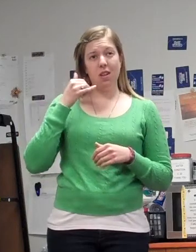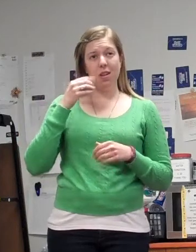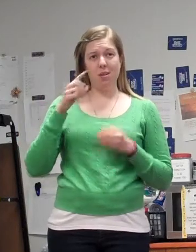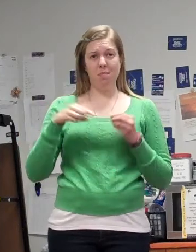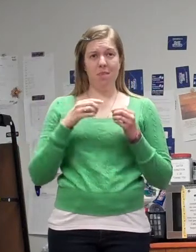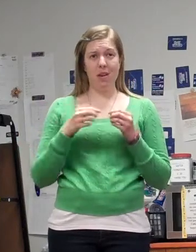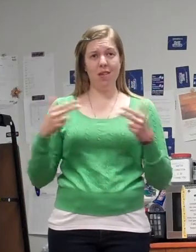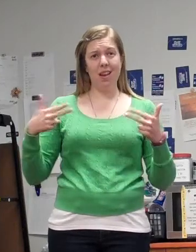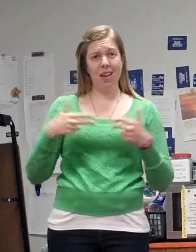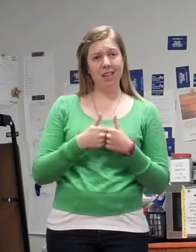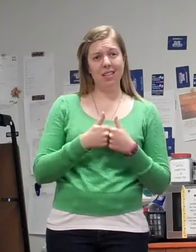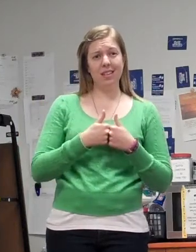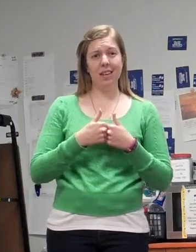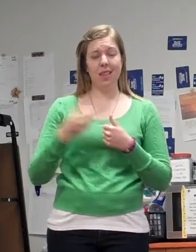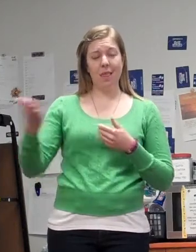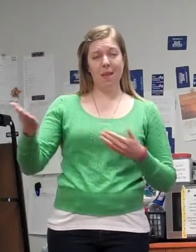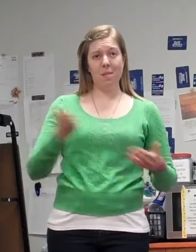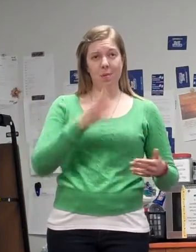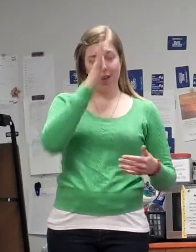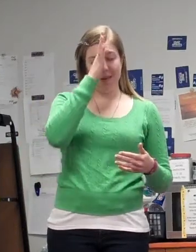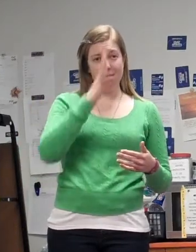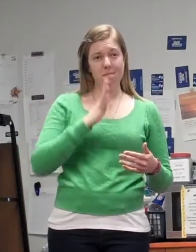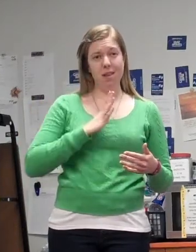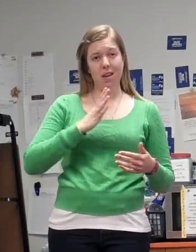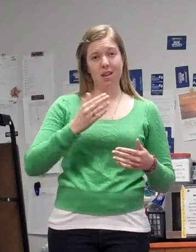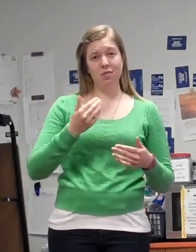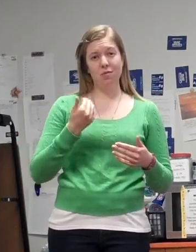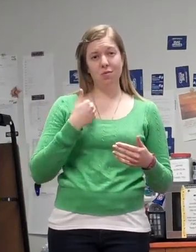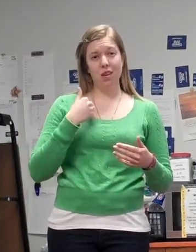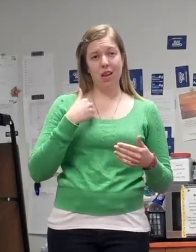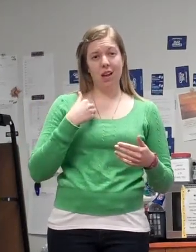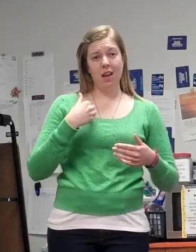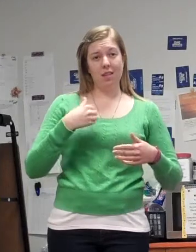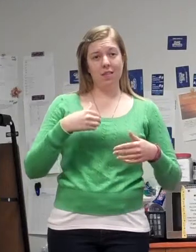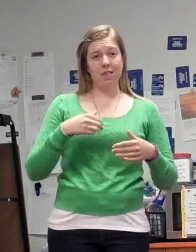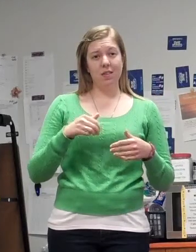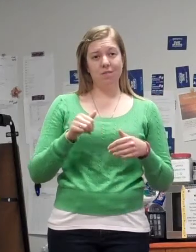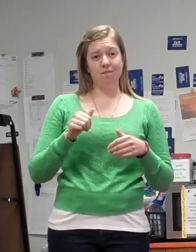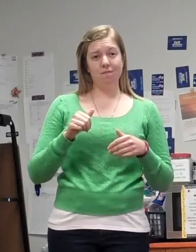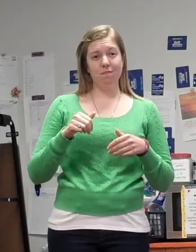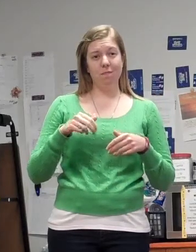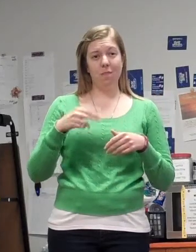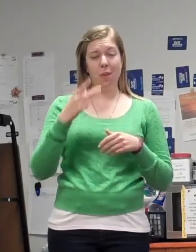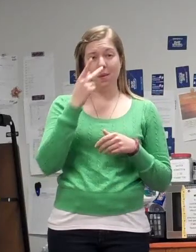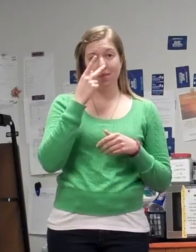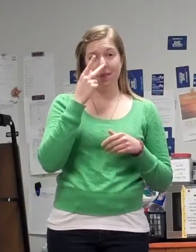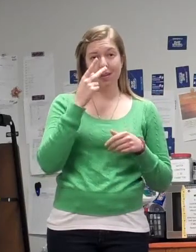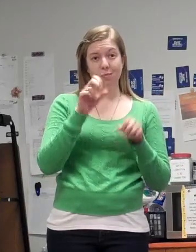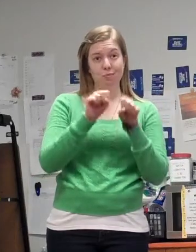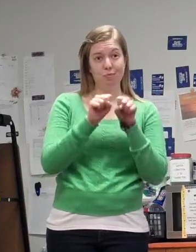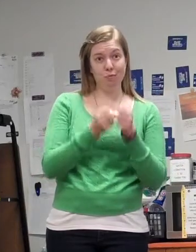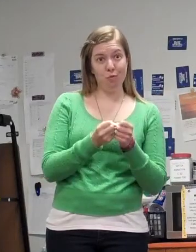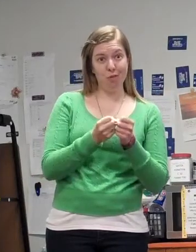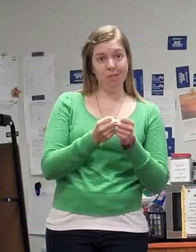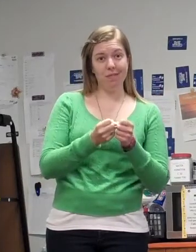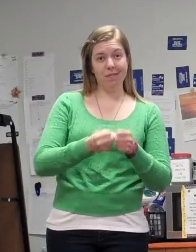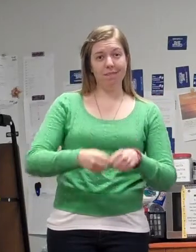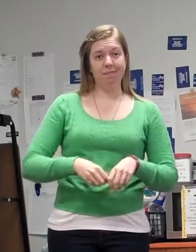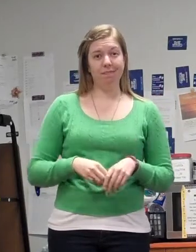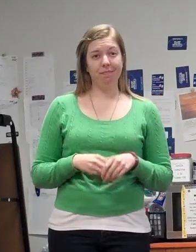in this guy who has his private, his penis was broken. And apparently she